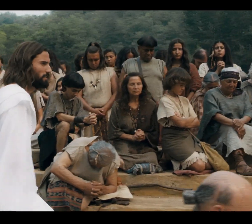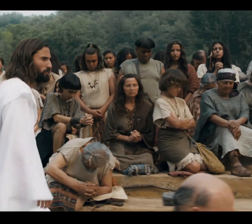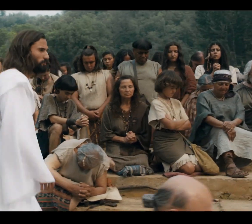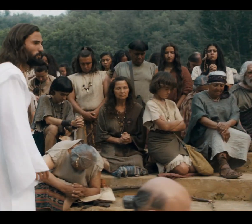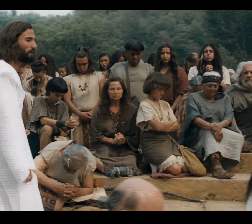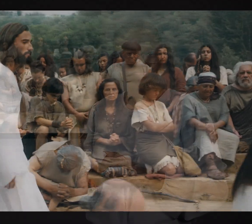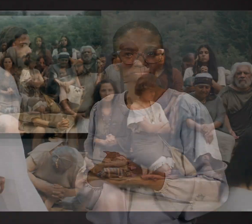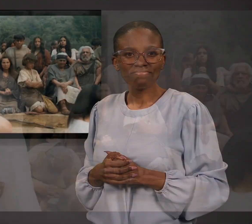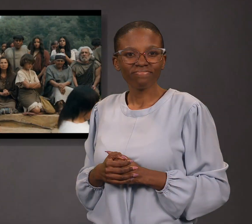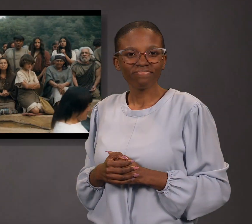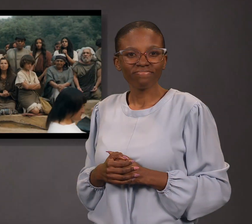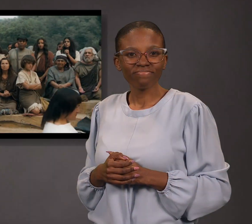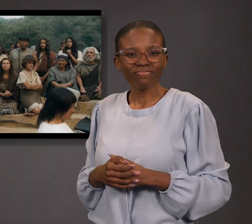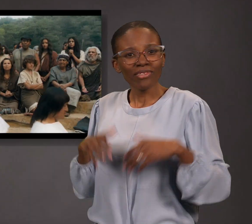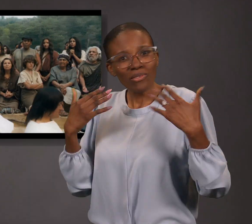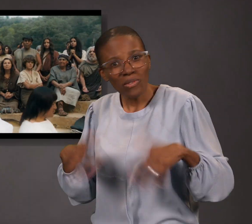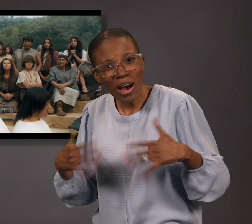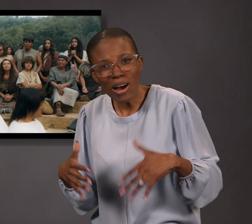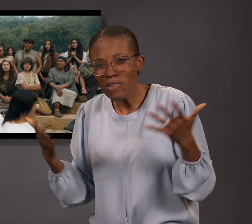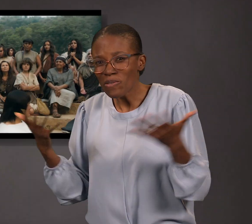So great faith have I never seen among all the Jews.